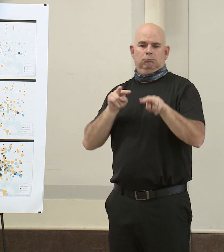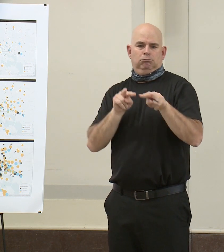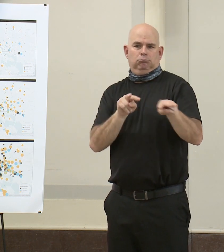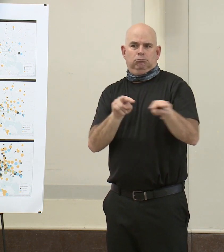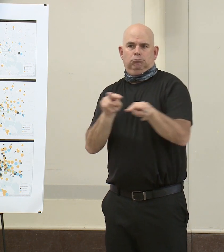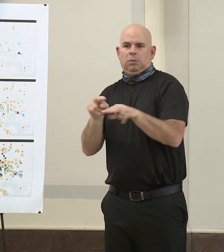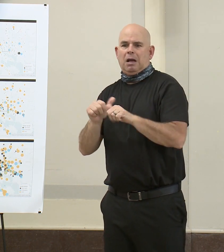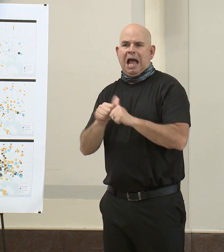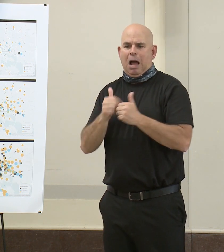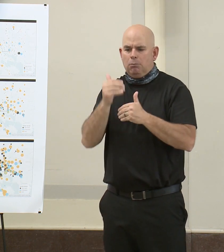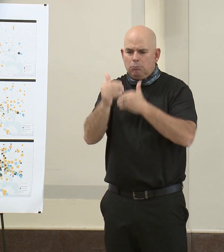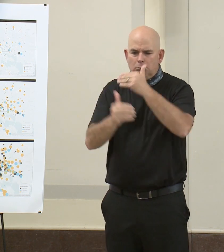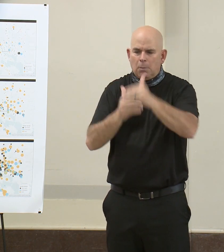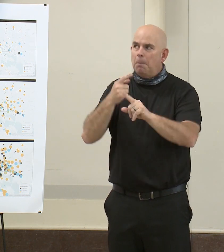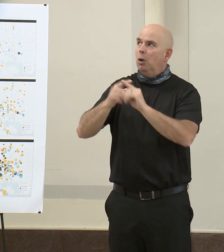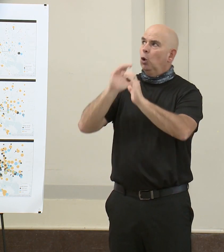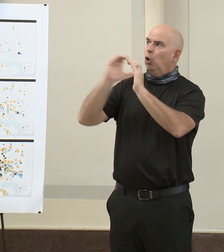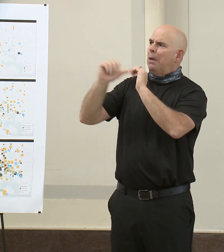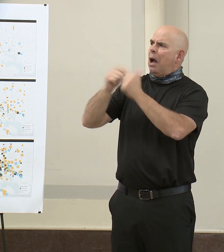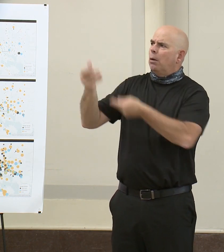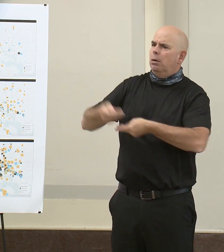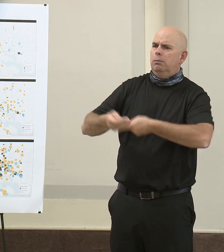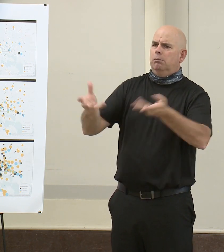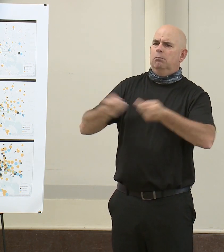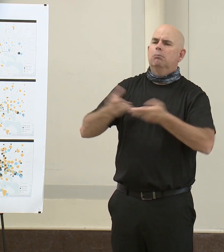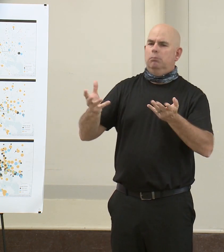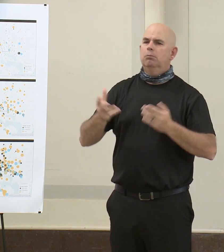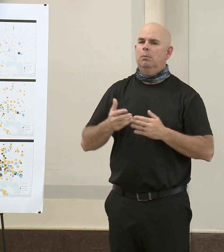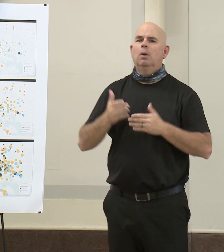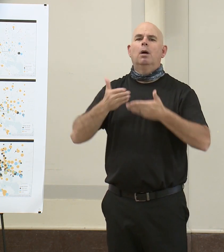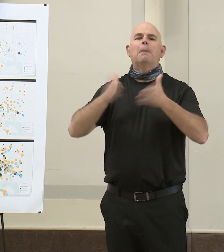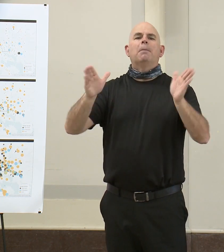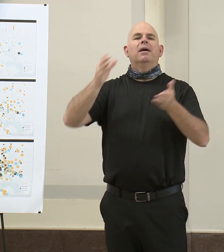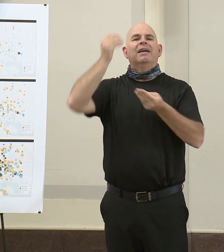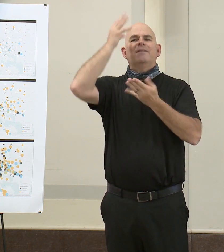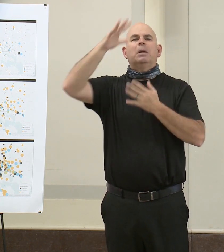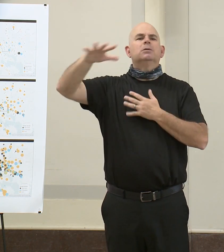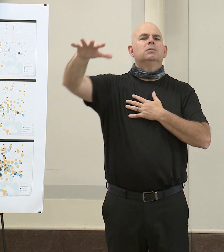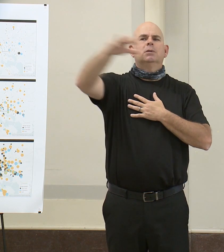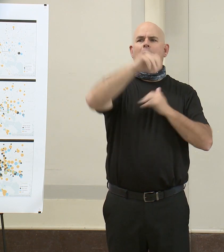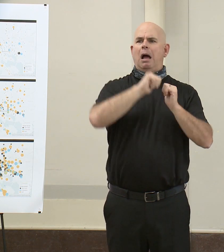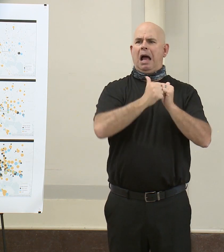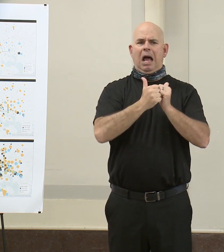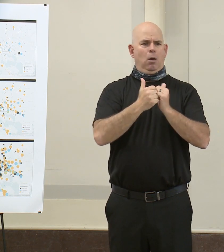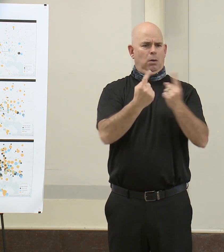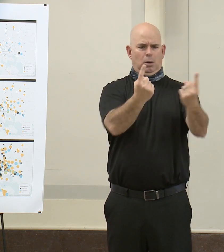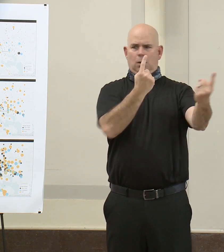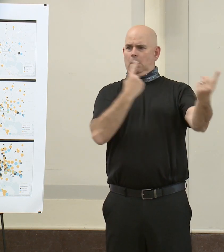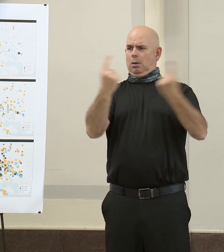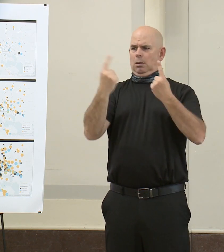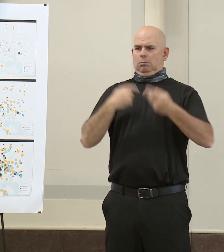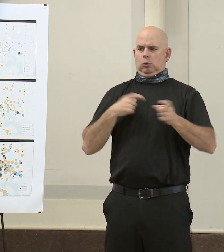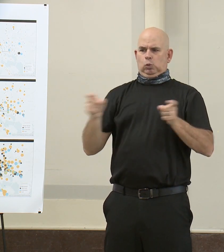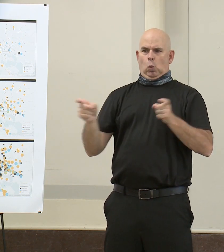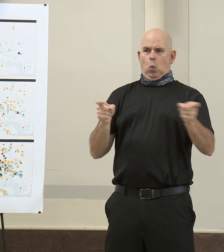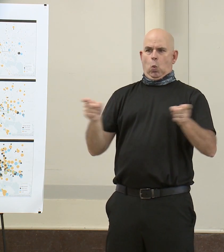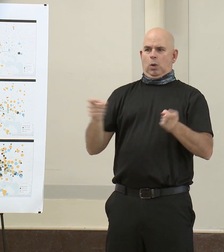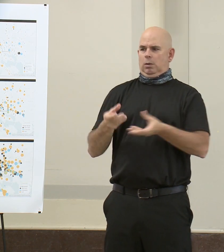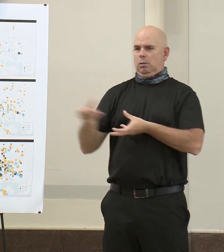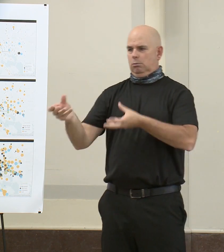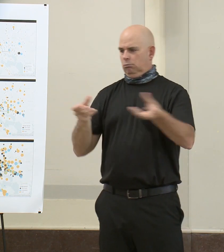delivering the boxes to our public distribution sites. And now, through a new partnership with Amazon,